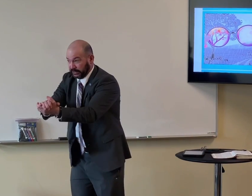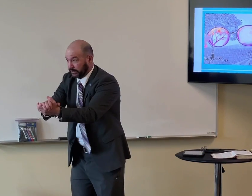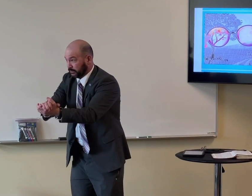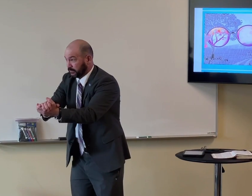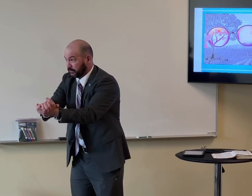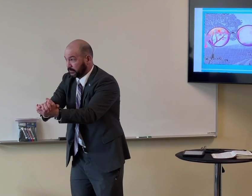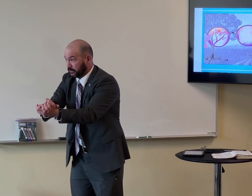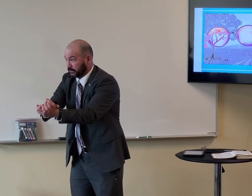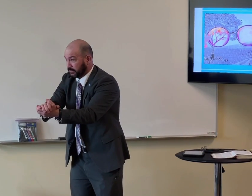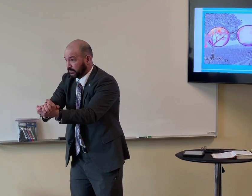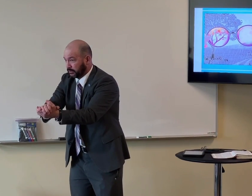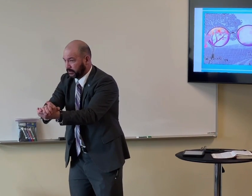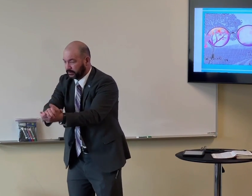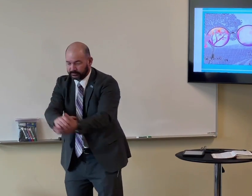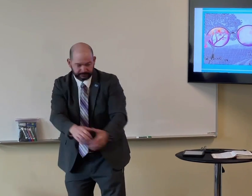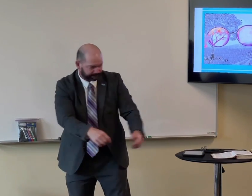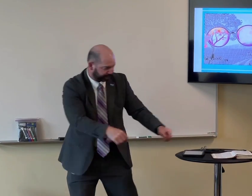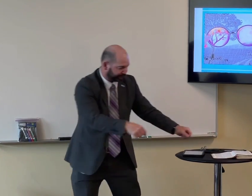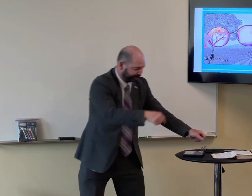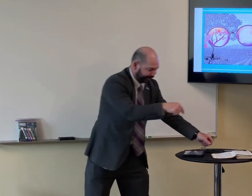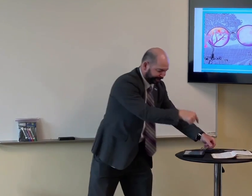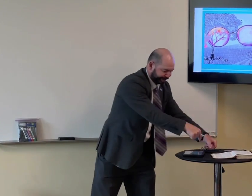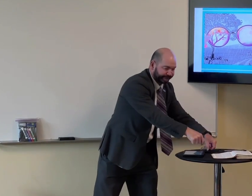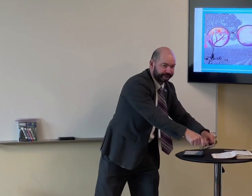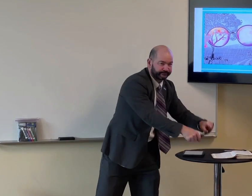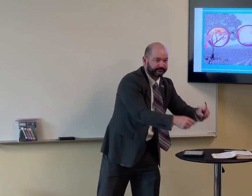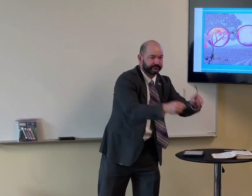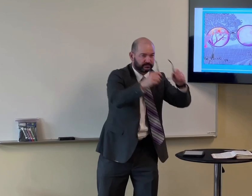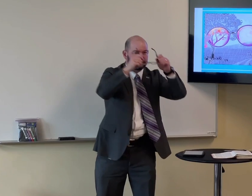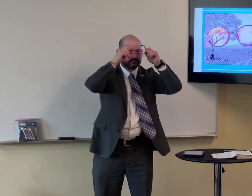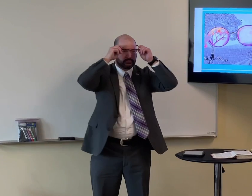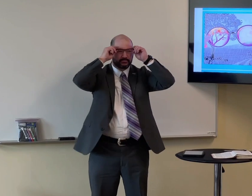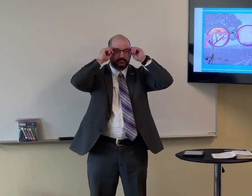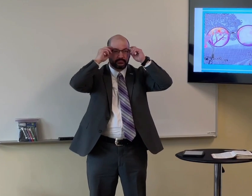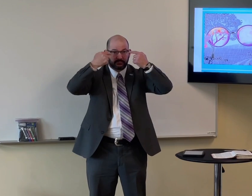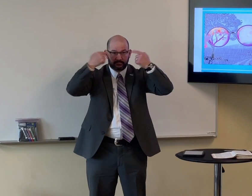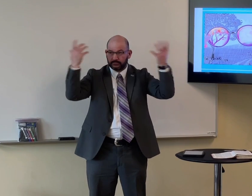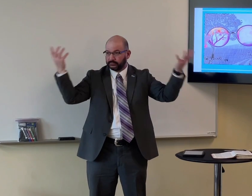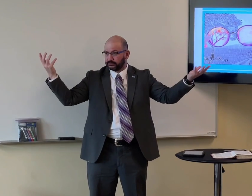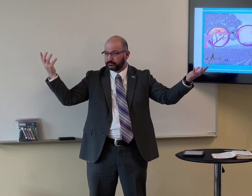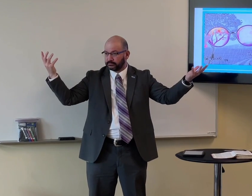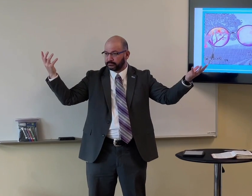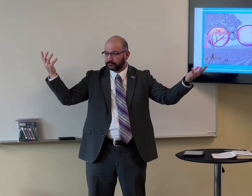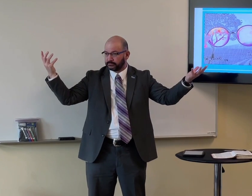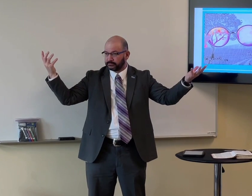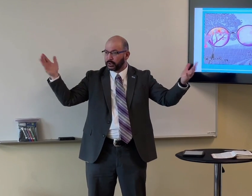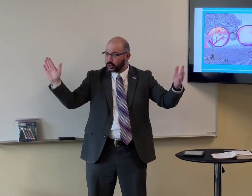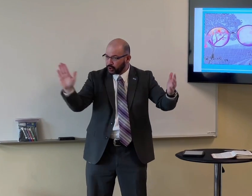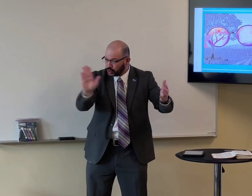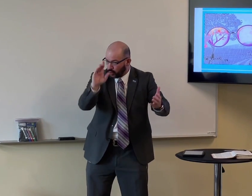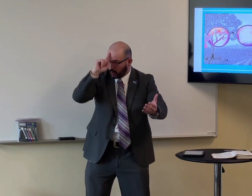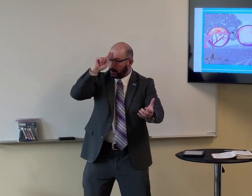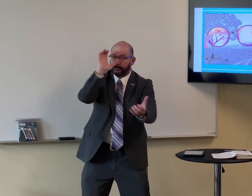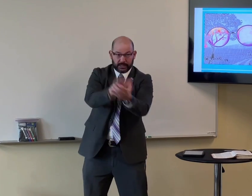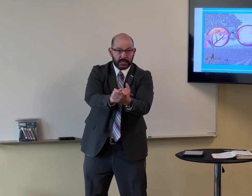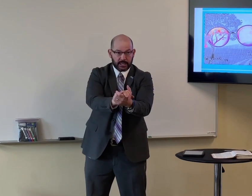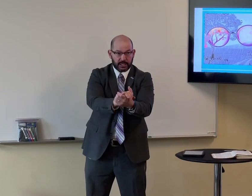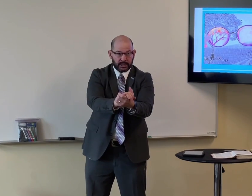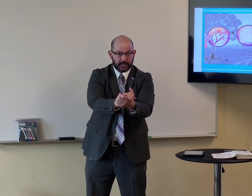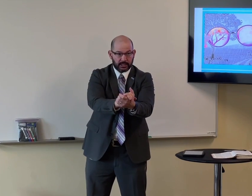It's your belief is like these glasses, right? Your, your